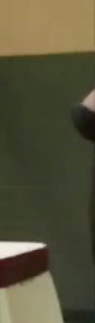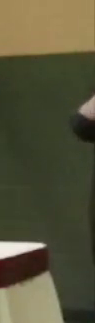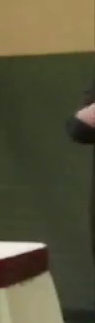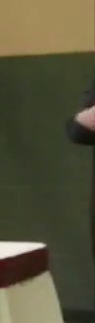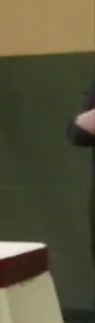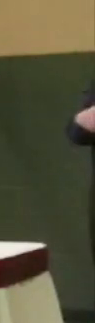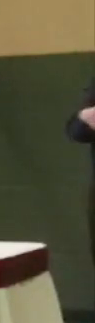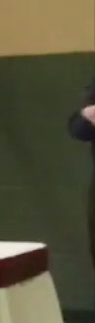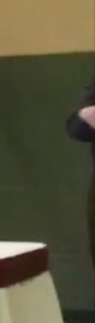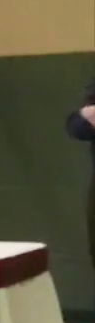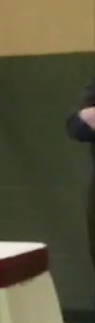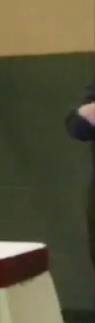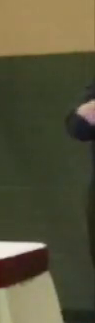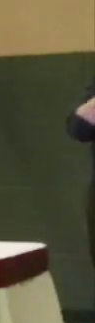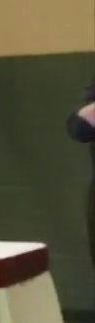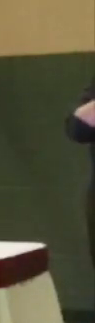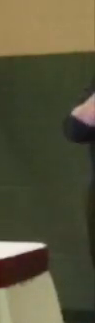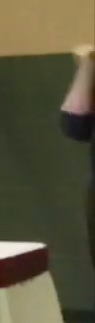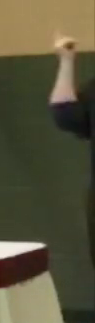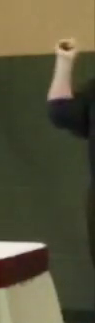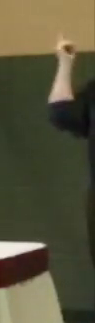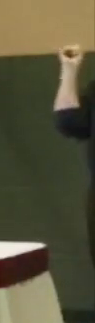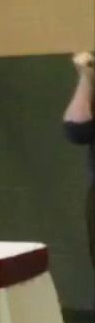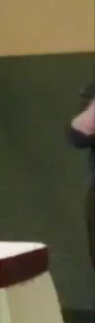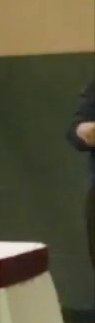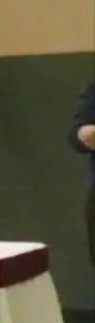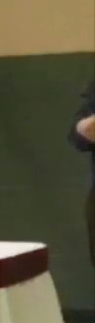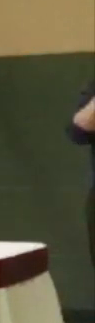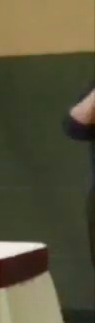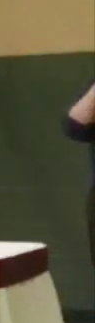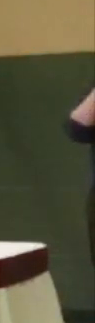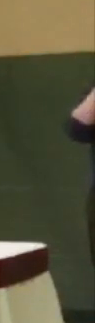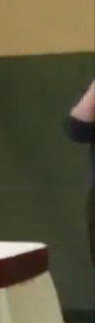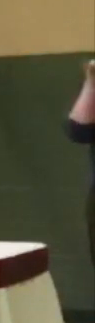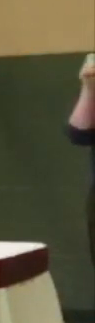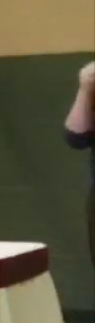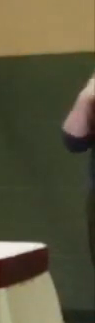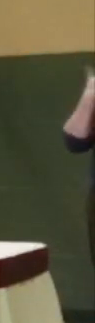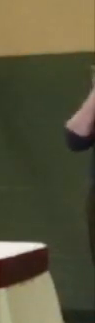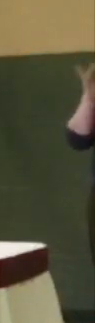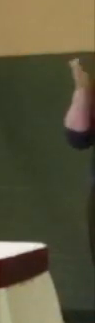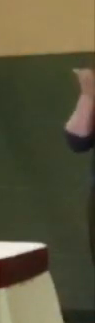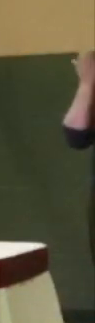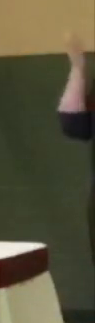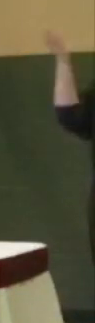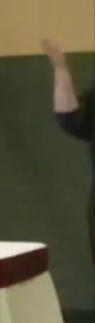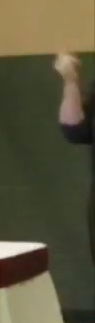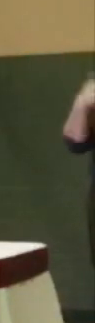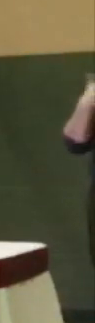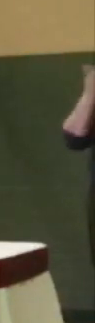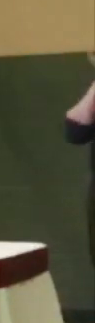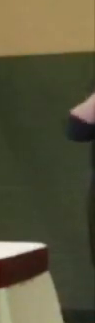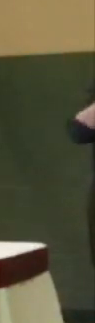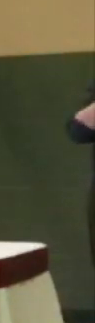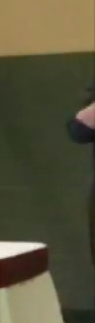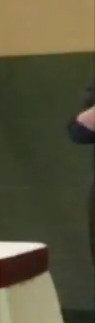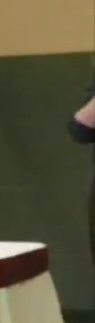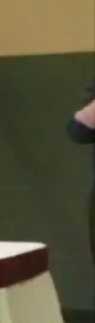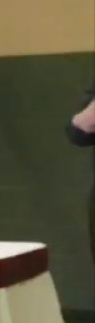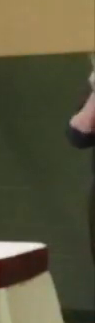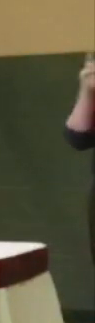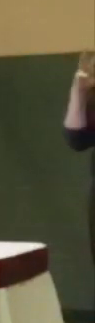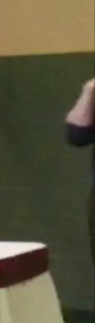have diminished significantly within the 7th Ward. Do you have any suggestions that might help increase residents'